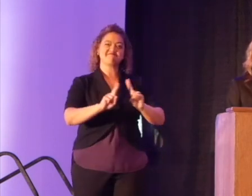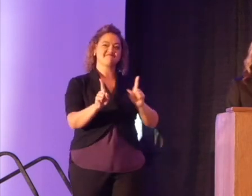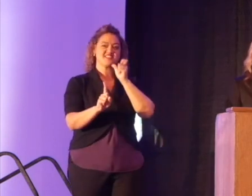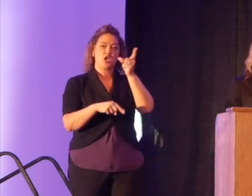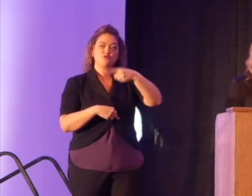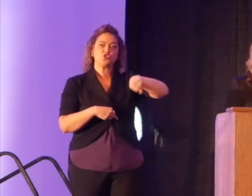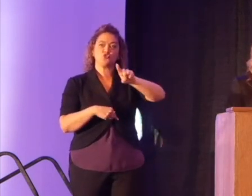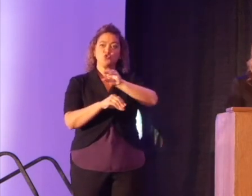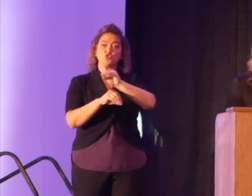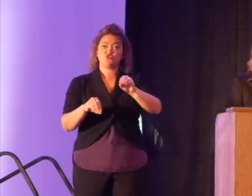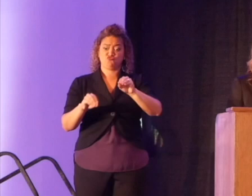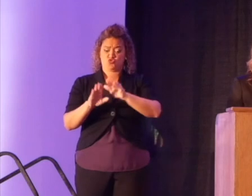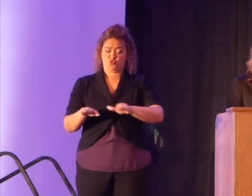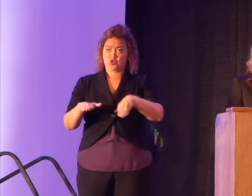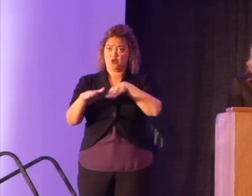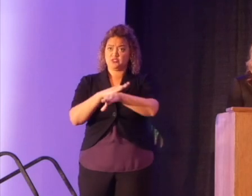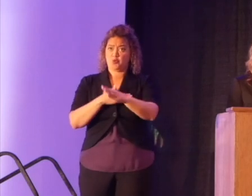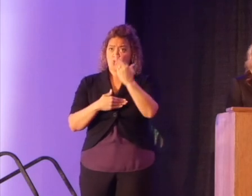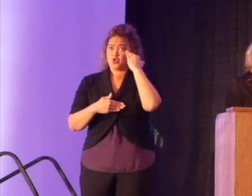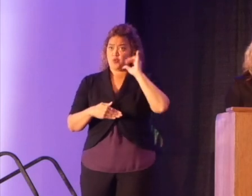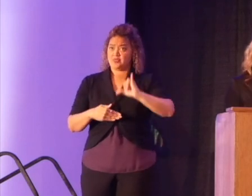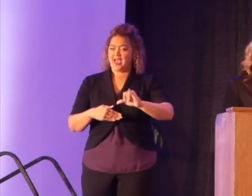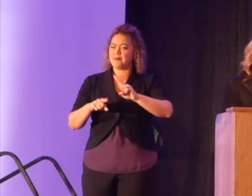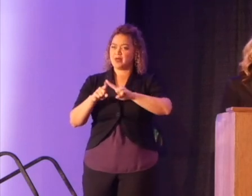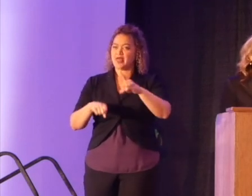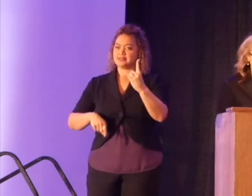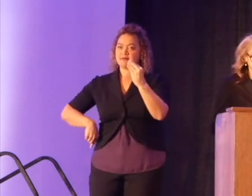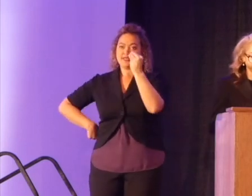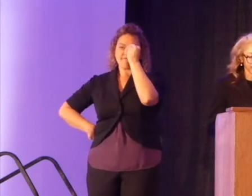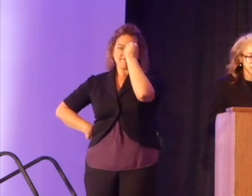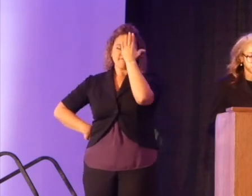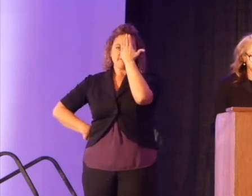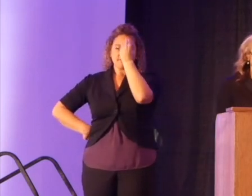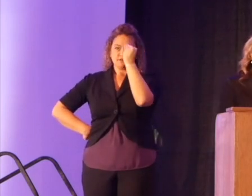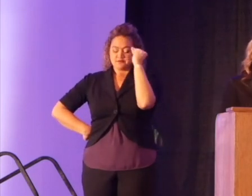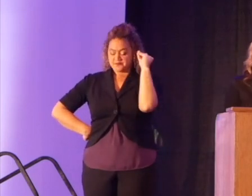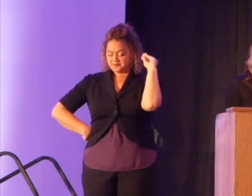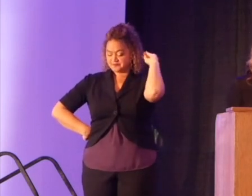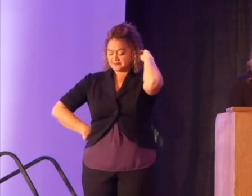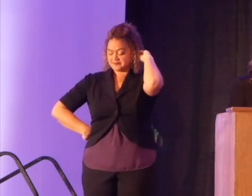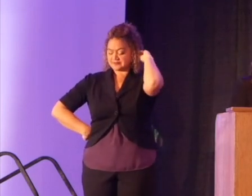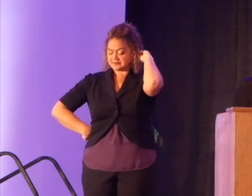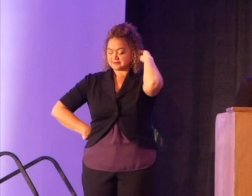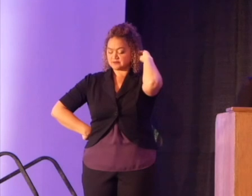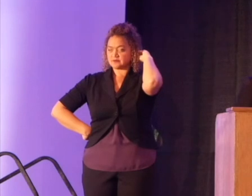No child is born knowing that. But that is the lesson of learning that comes soon enough.